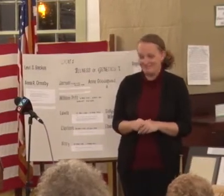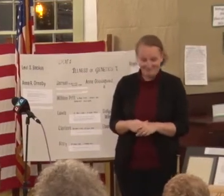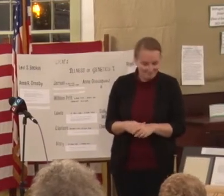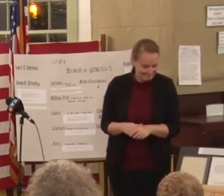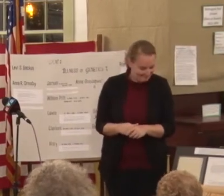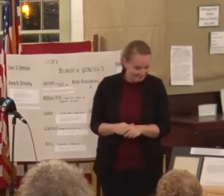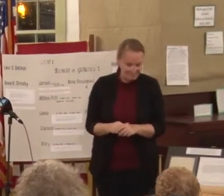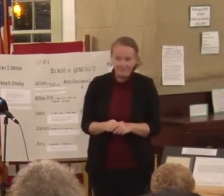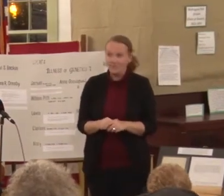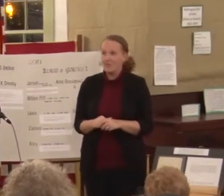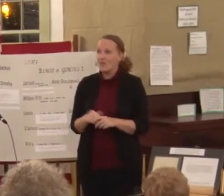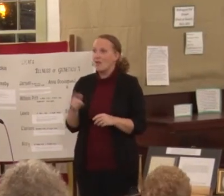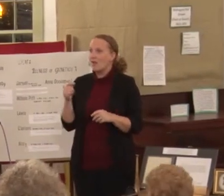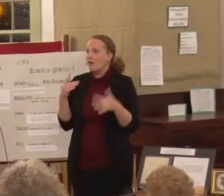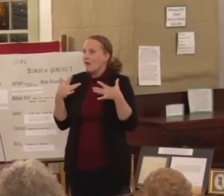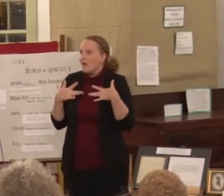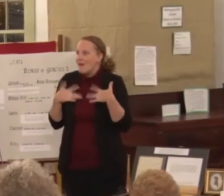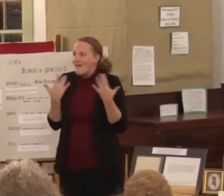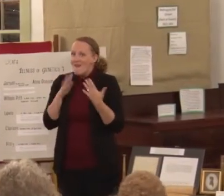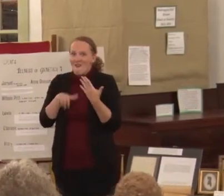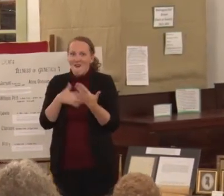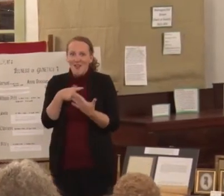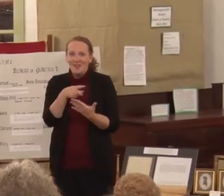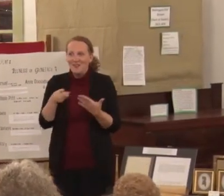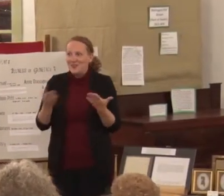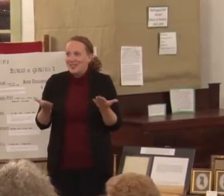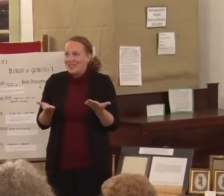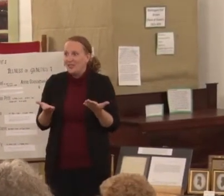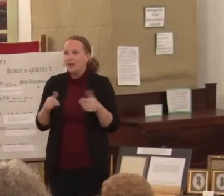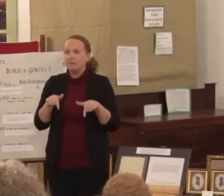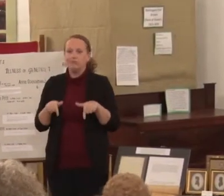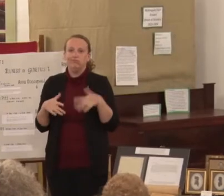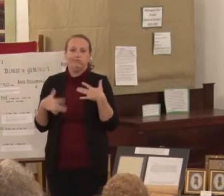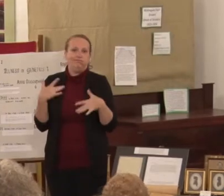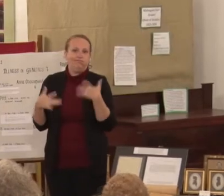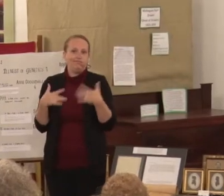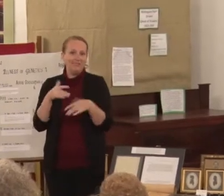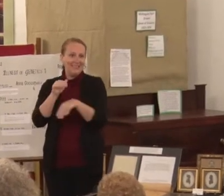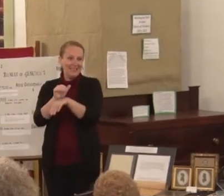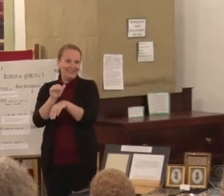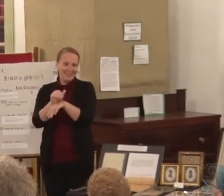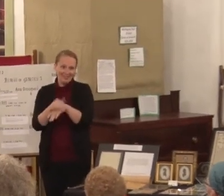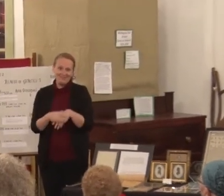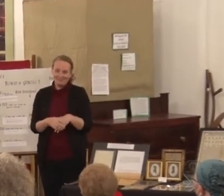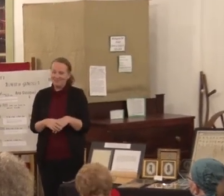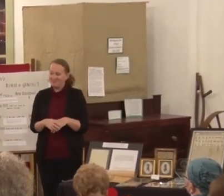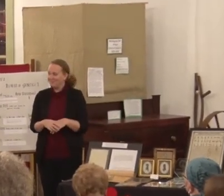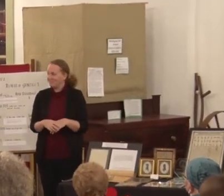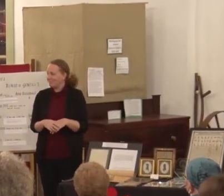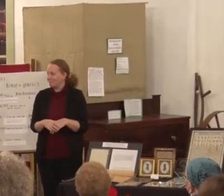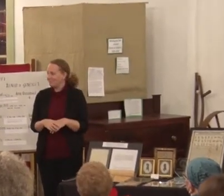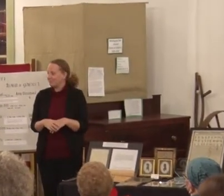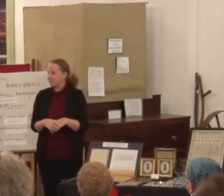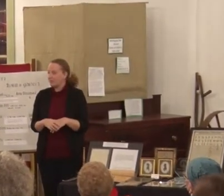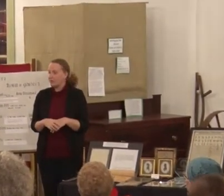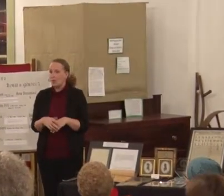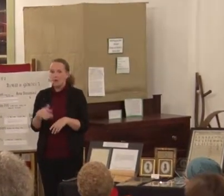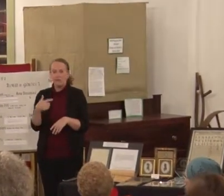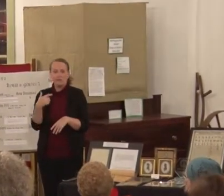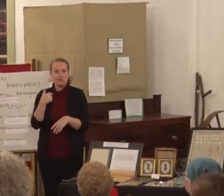I'm so glad that all of you are here. This is just really an exciting evening tonight. Little did I know when I started cleaning